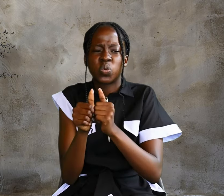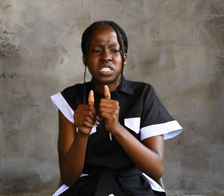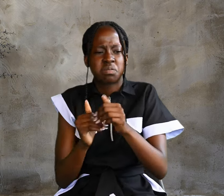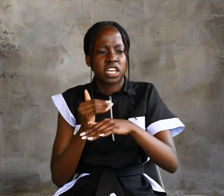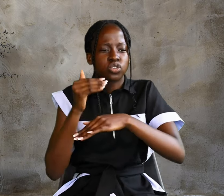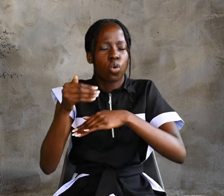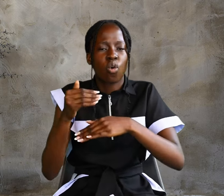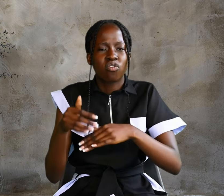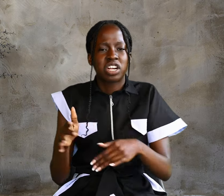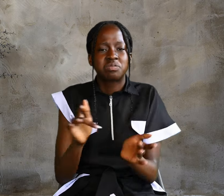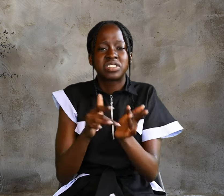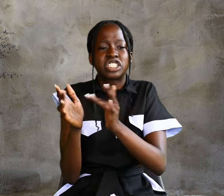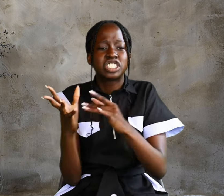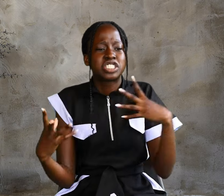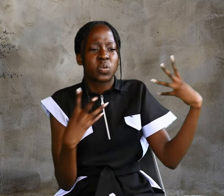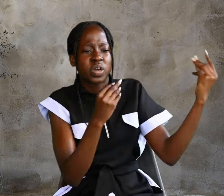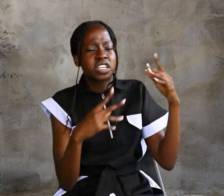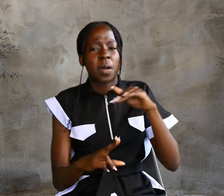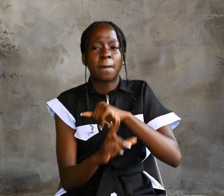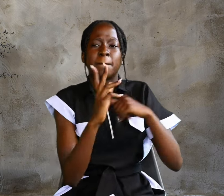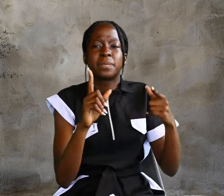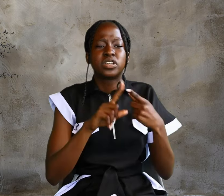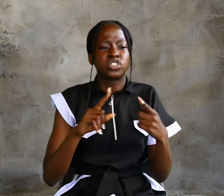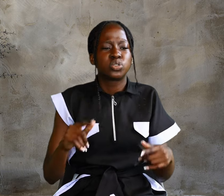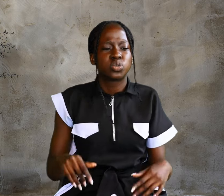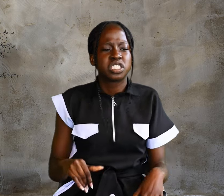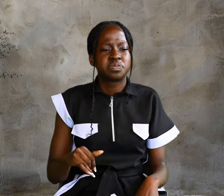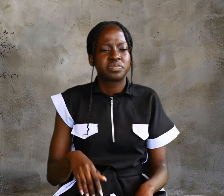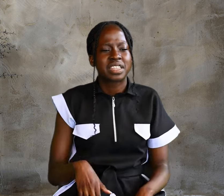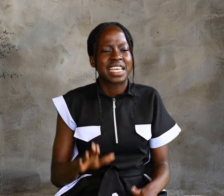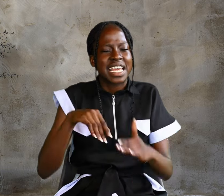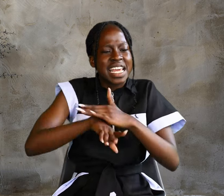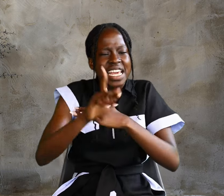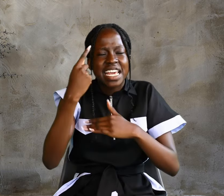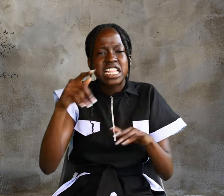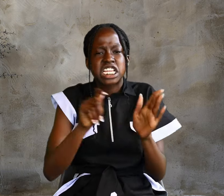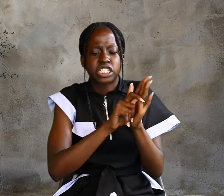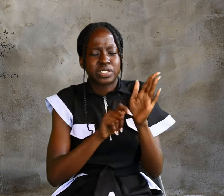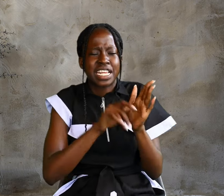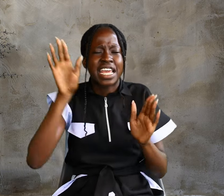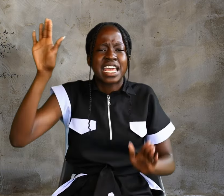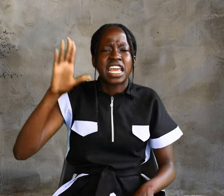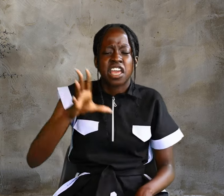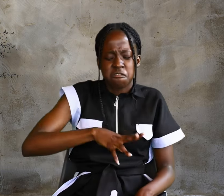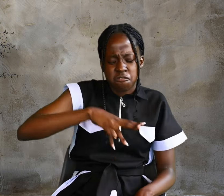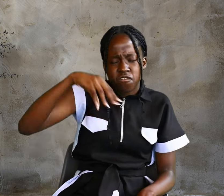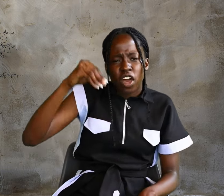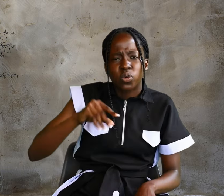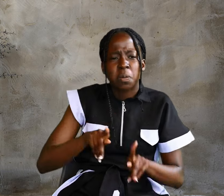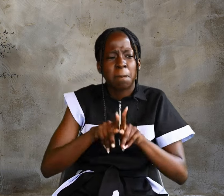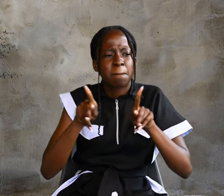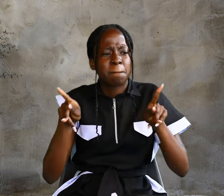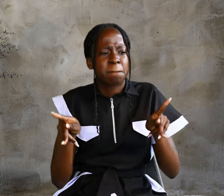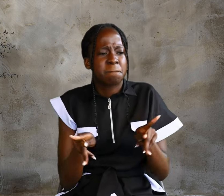up to Jerusalem. In the temple courts, He found people selling cattle, Sheep,